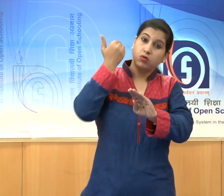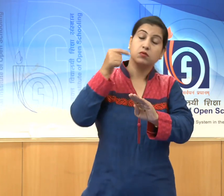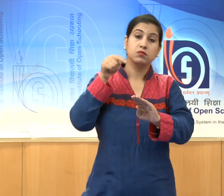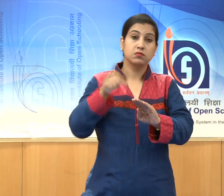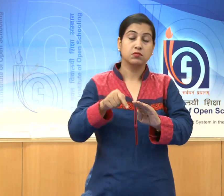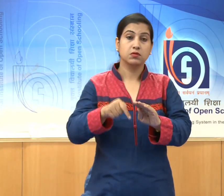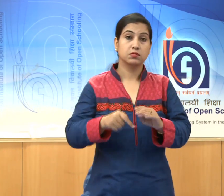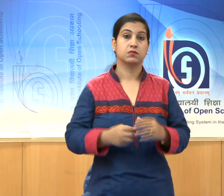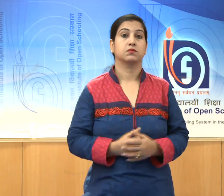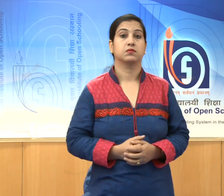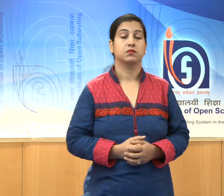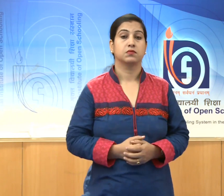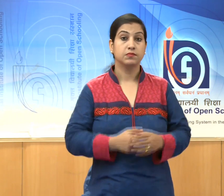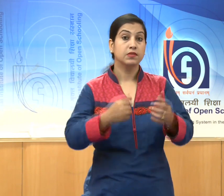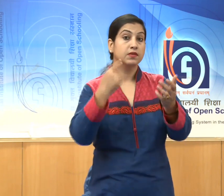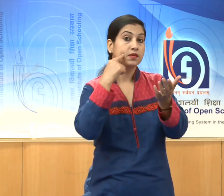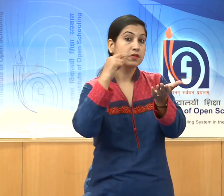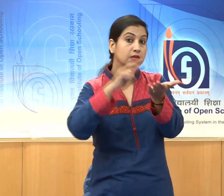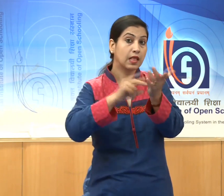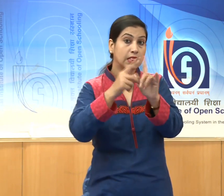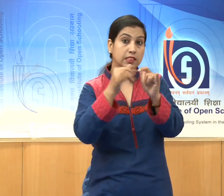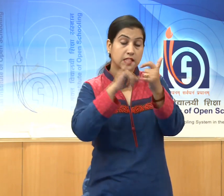of Indus river.